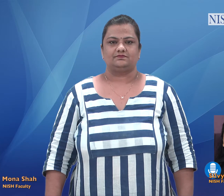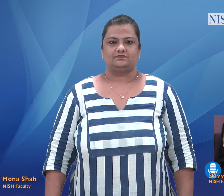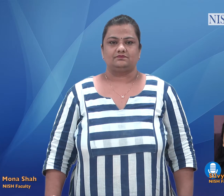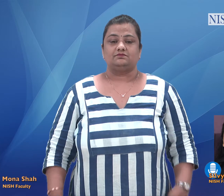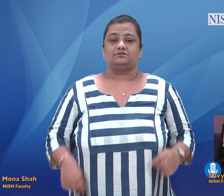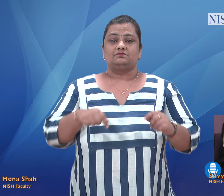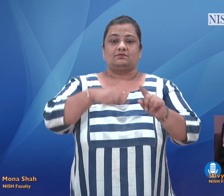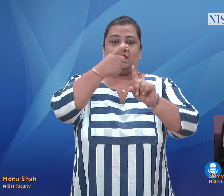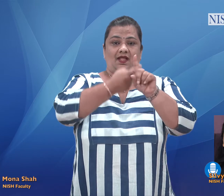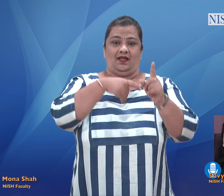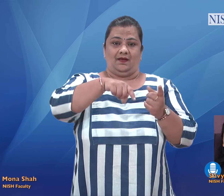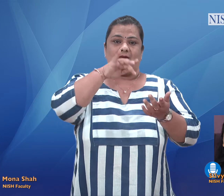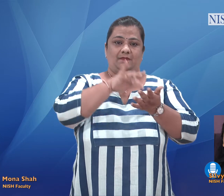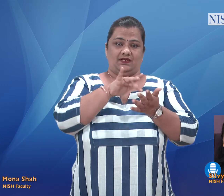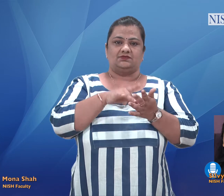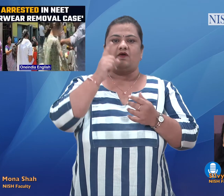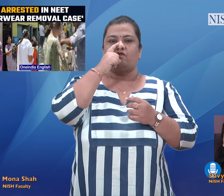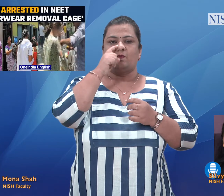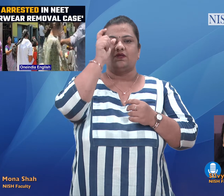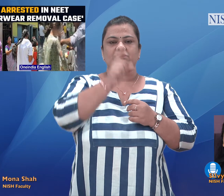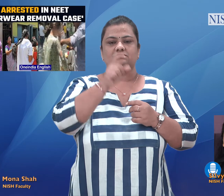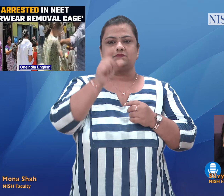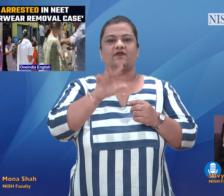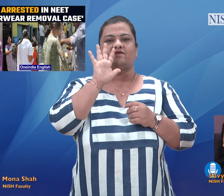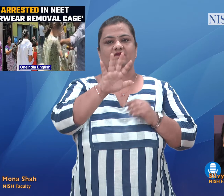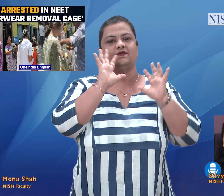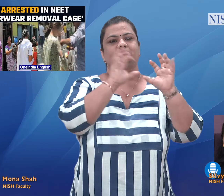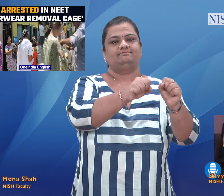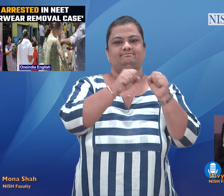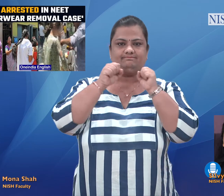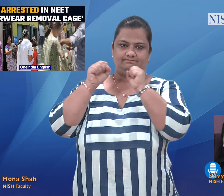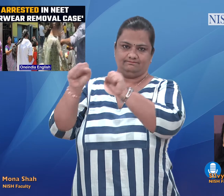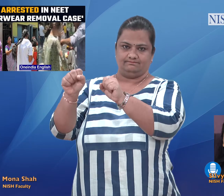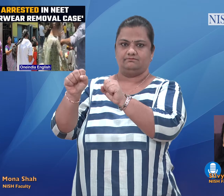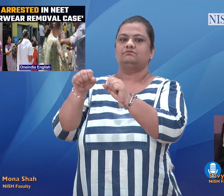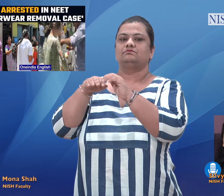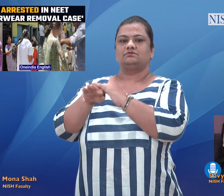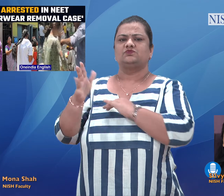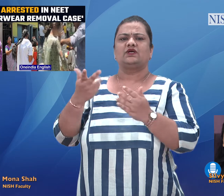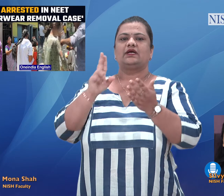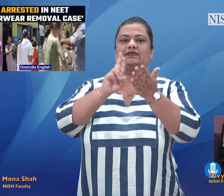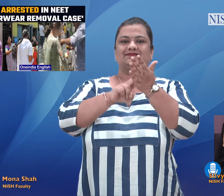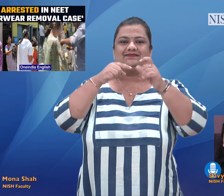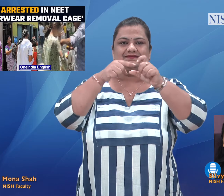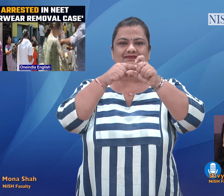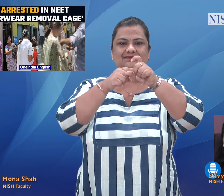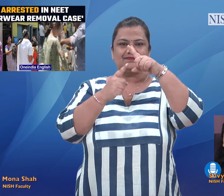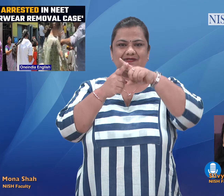Five women were arrested in Kerala for allegedly forcing girl students who appeared for the medical entrance exam